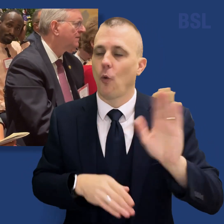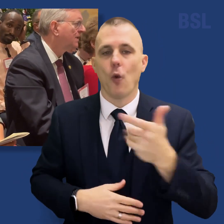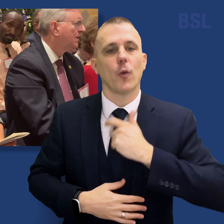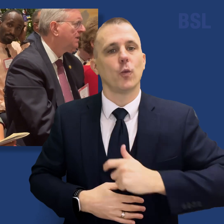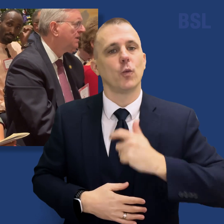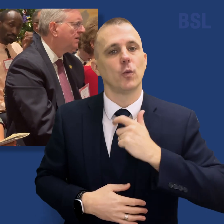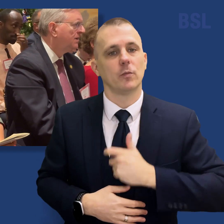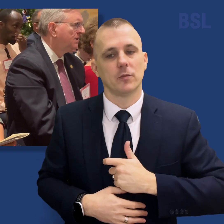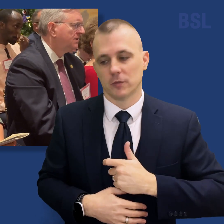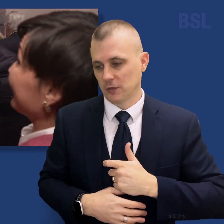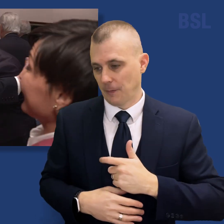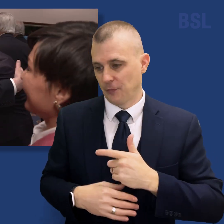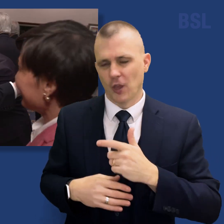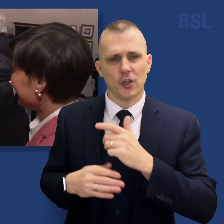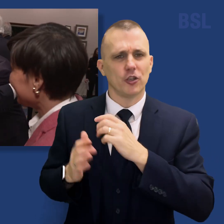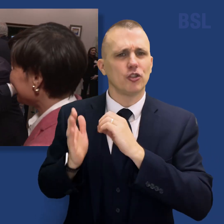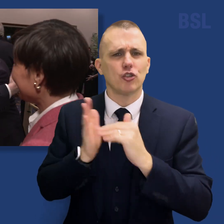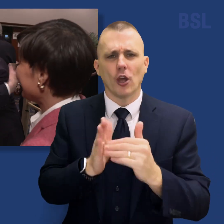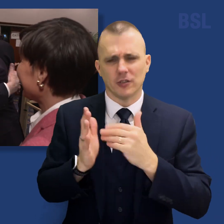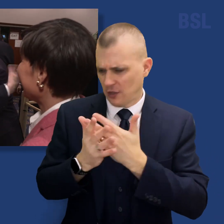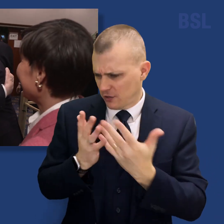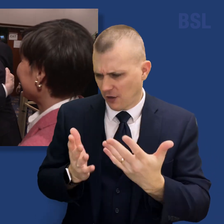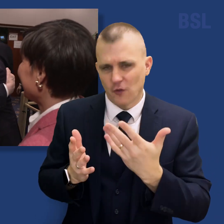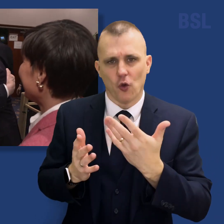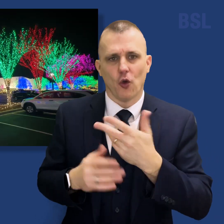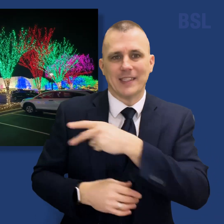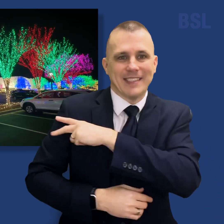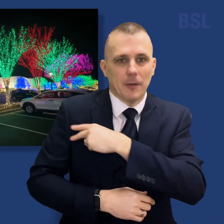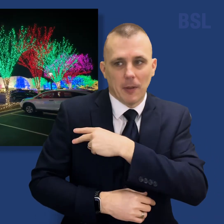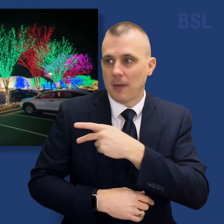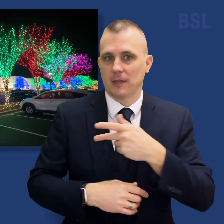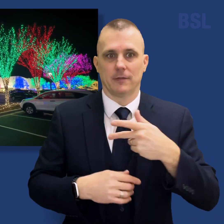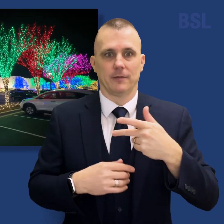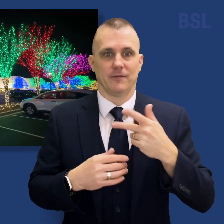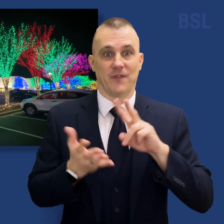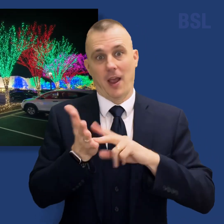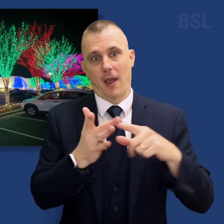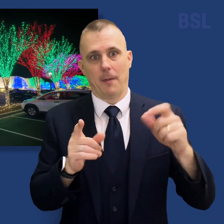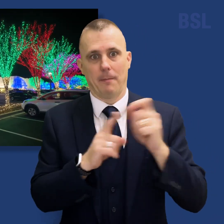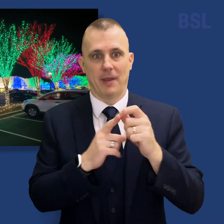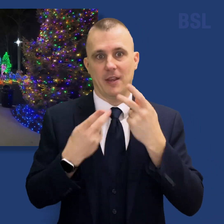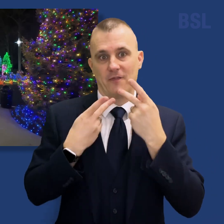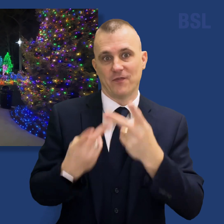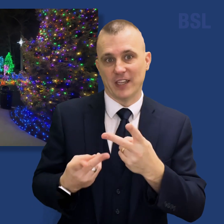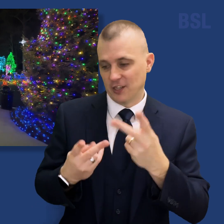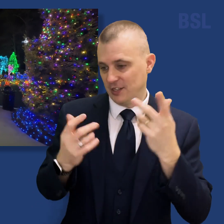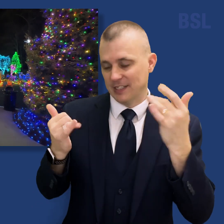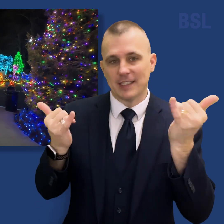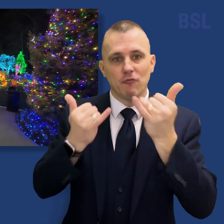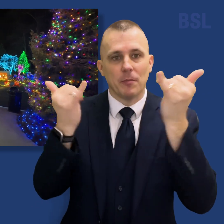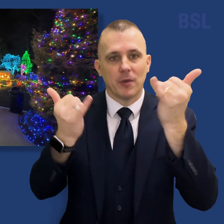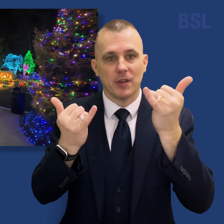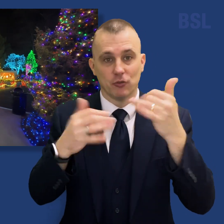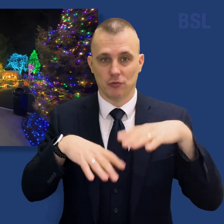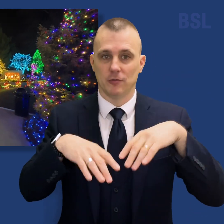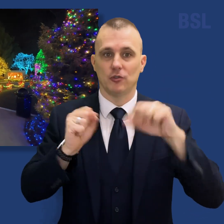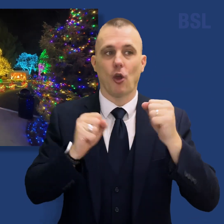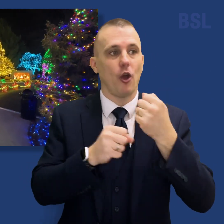humankind. Dozens of invited ambassadors, diplomats, and interfaith leaders attended the lighting ceremony, kicking off the church's